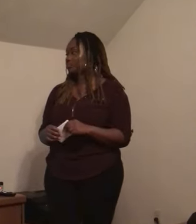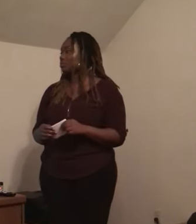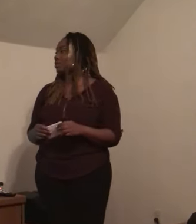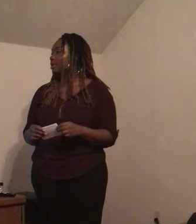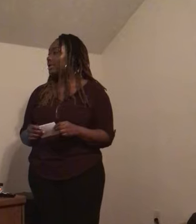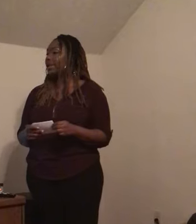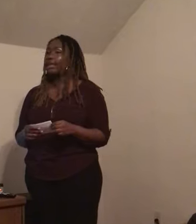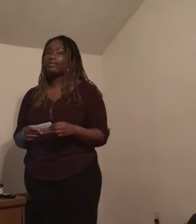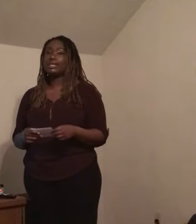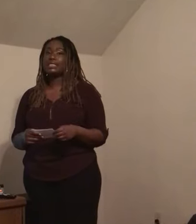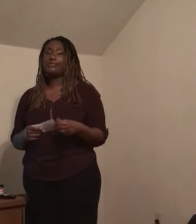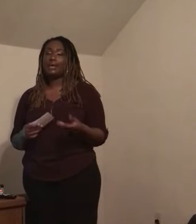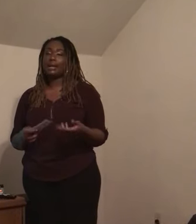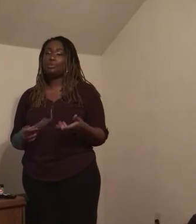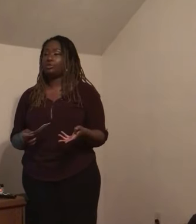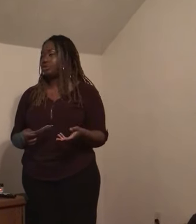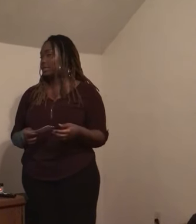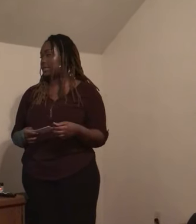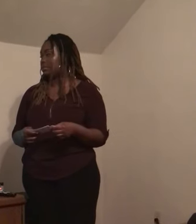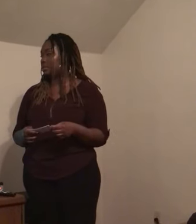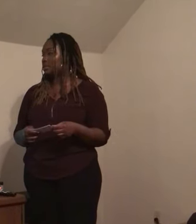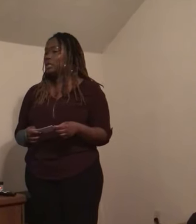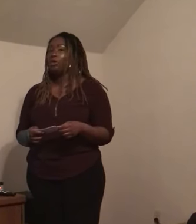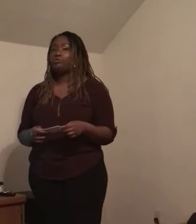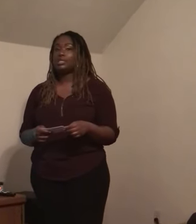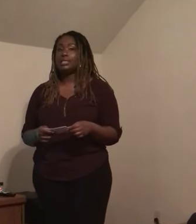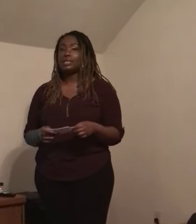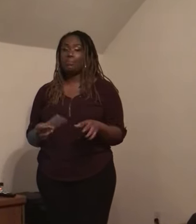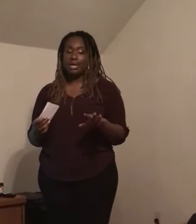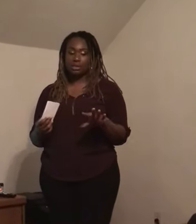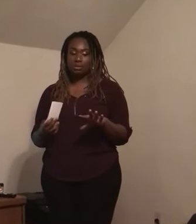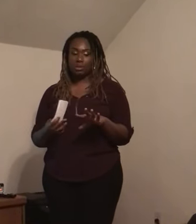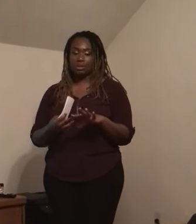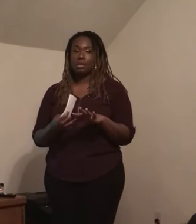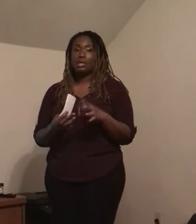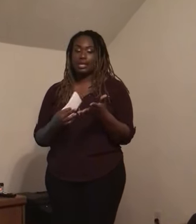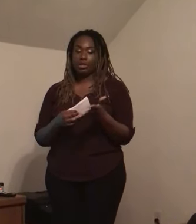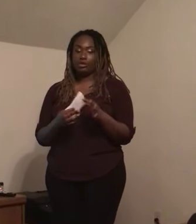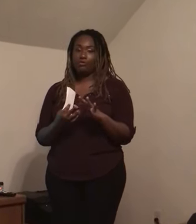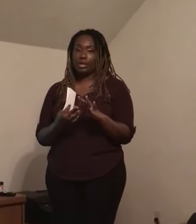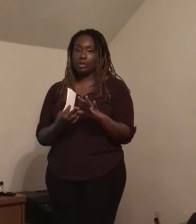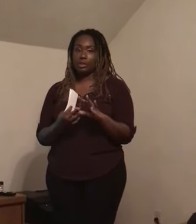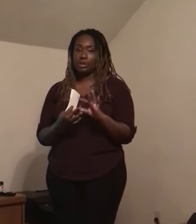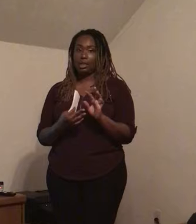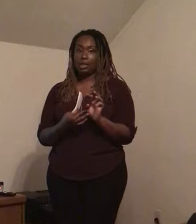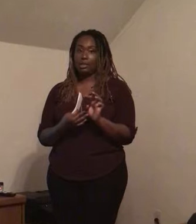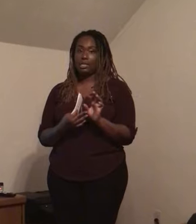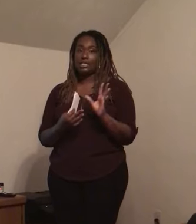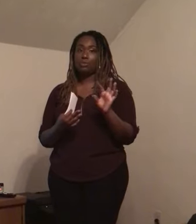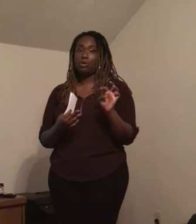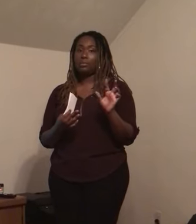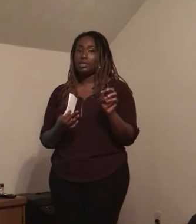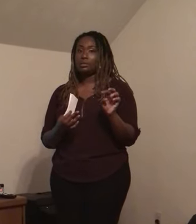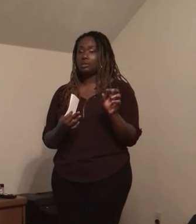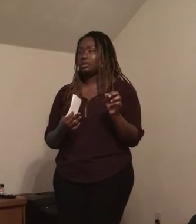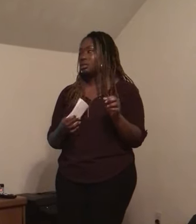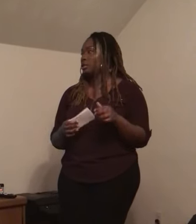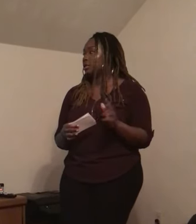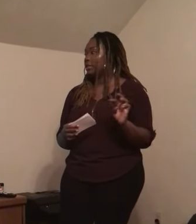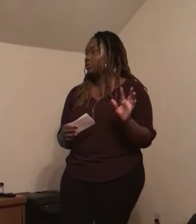It can make increase fine motor skills, which is the muscles in your fingers and hands, the small muscles in